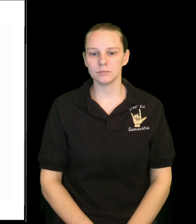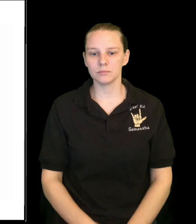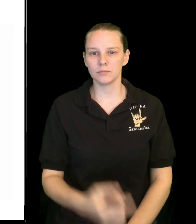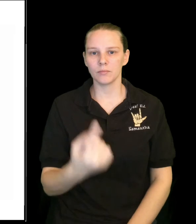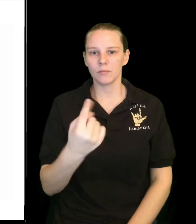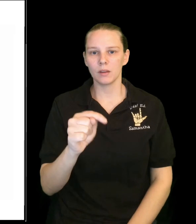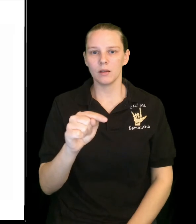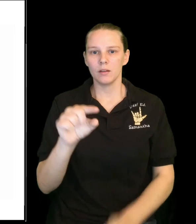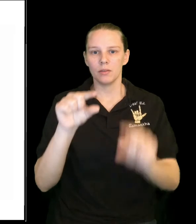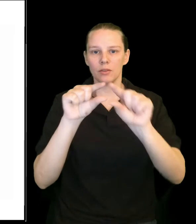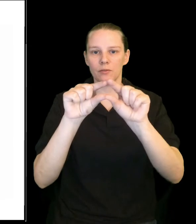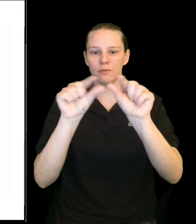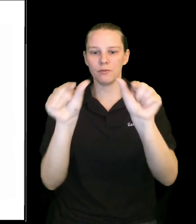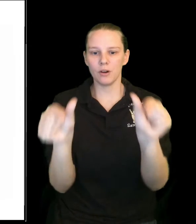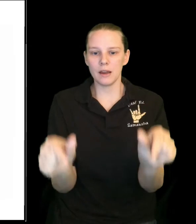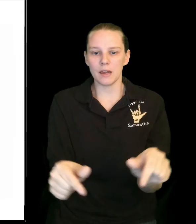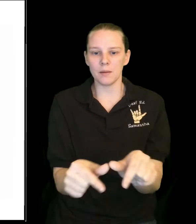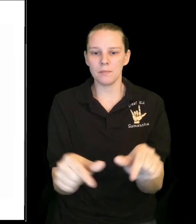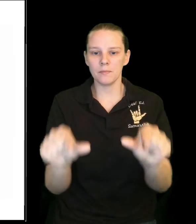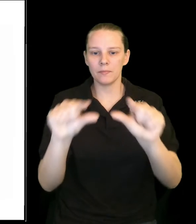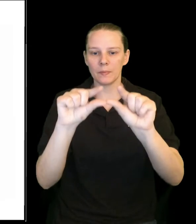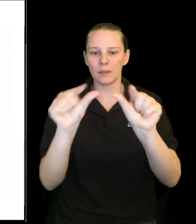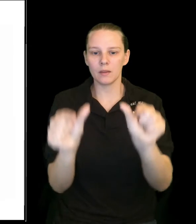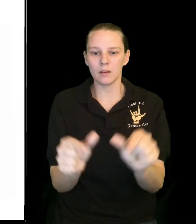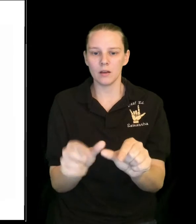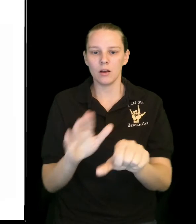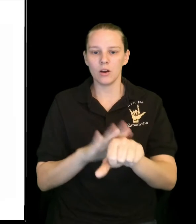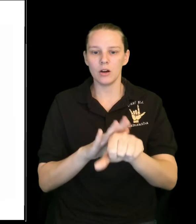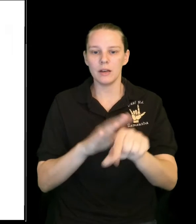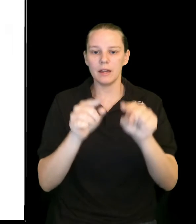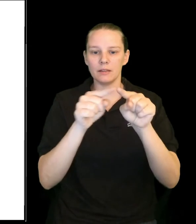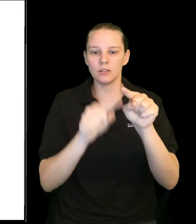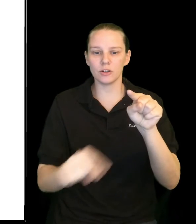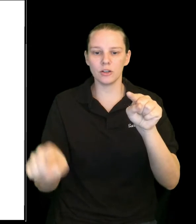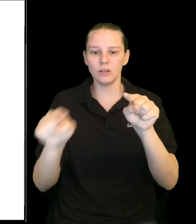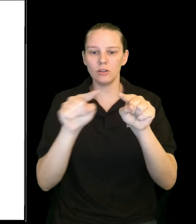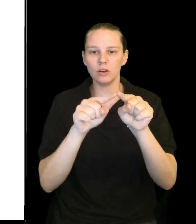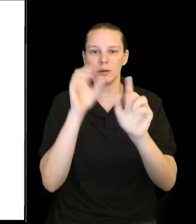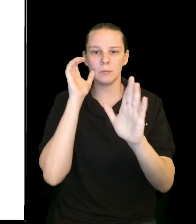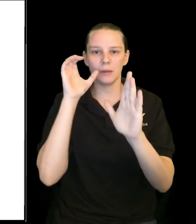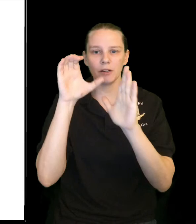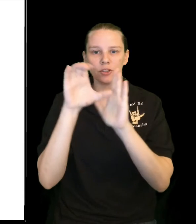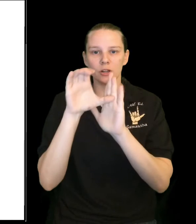The frame on a circular picture.